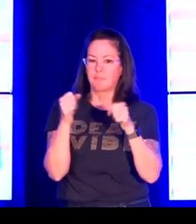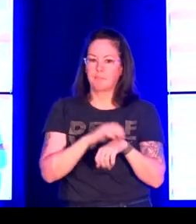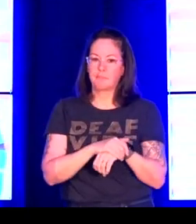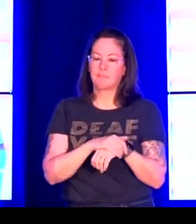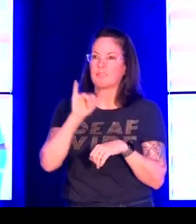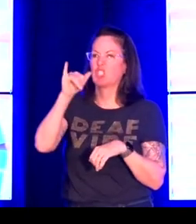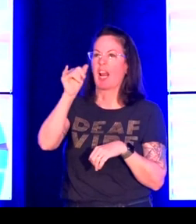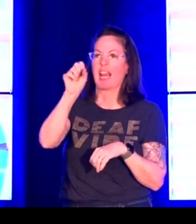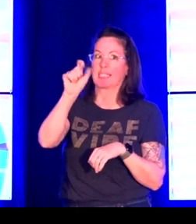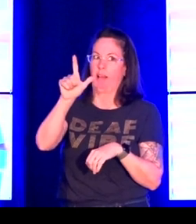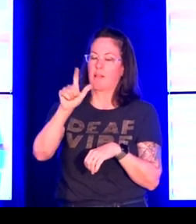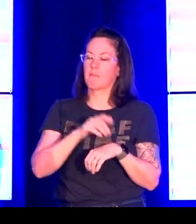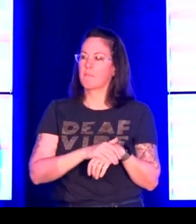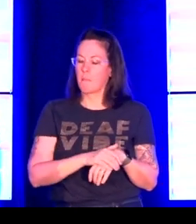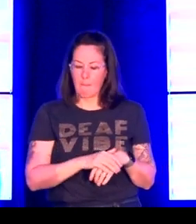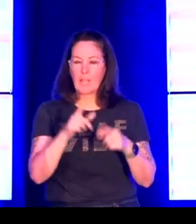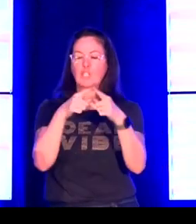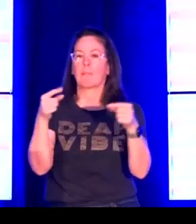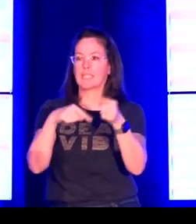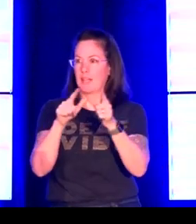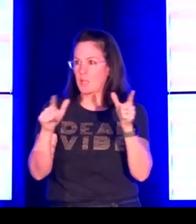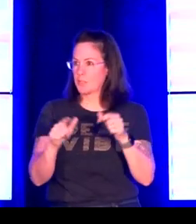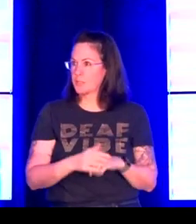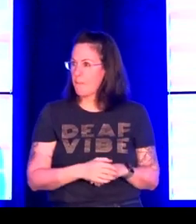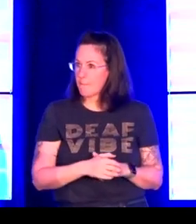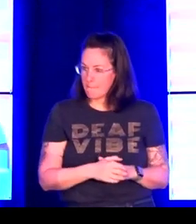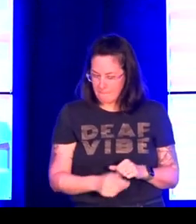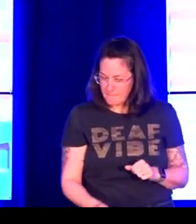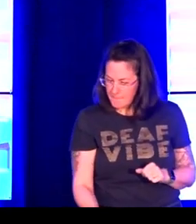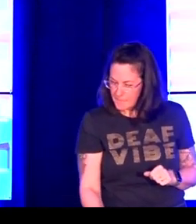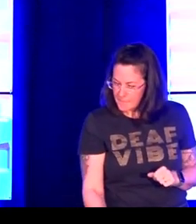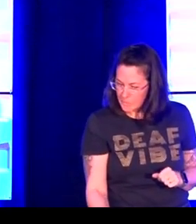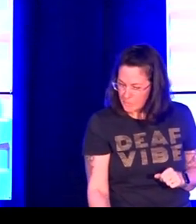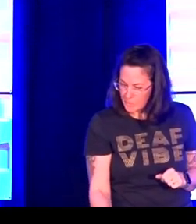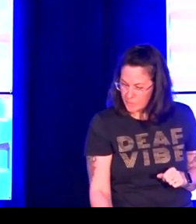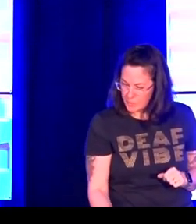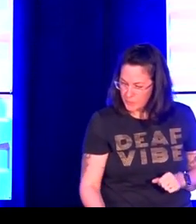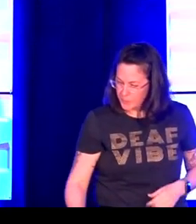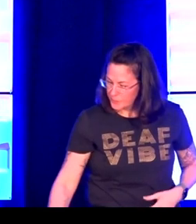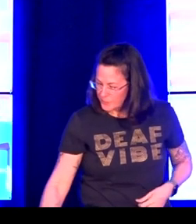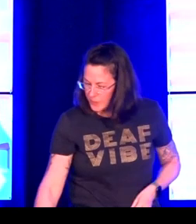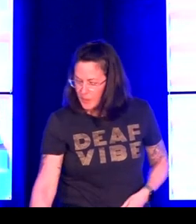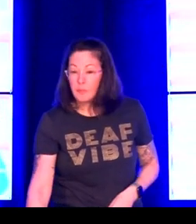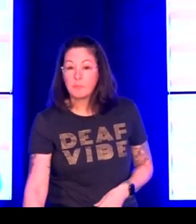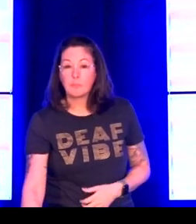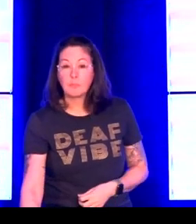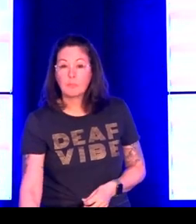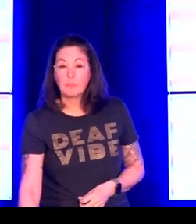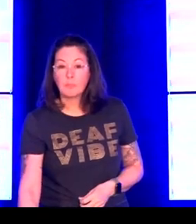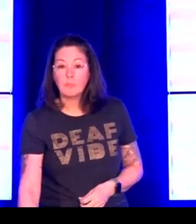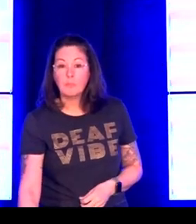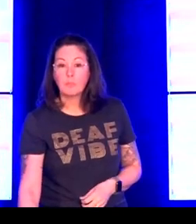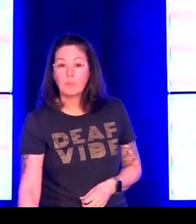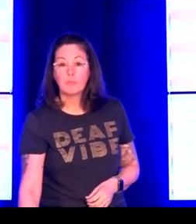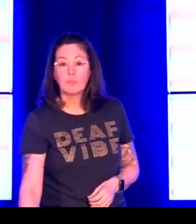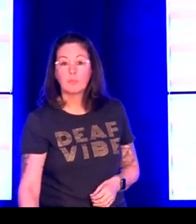This the source. So you see this is from Japanese sign language. The gloss is listed there at the bottom as the figure,